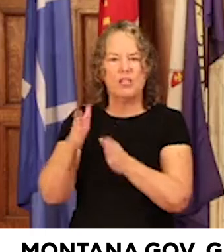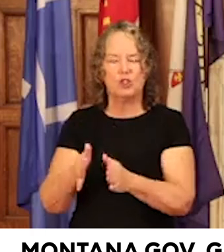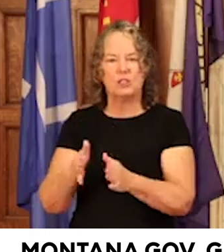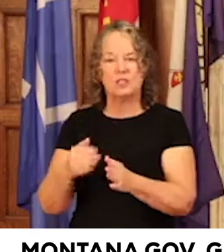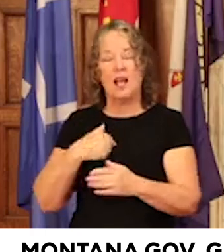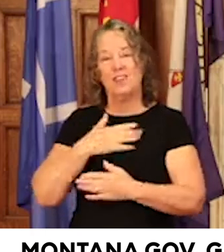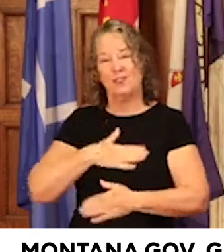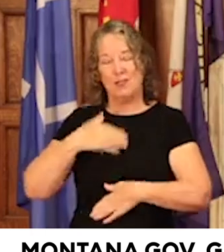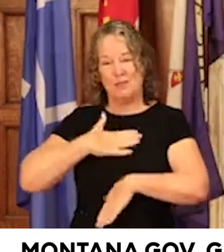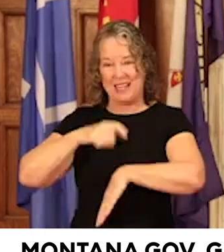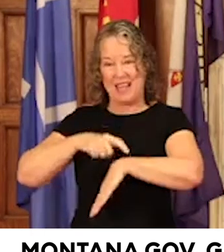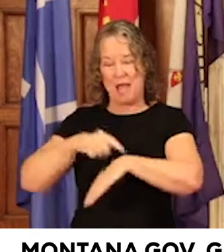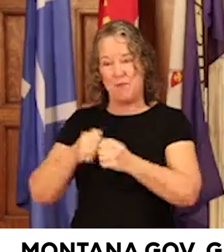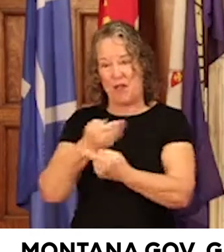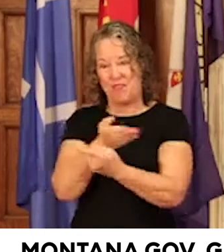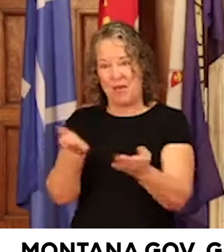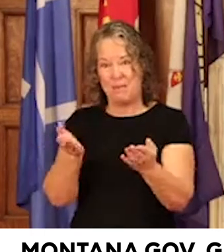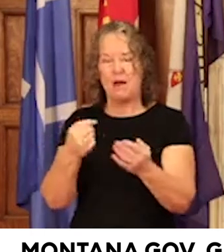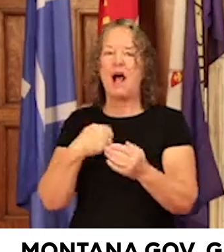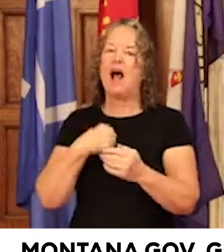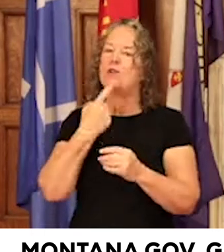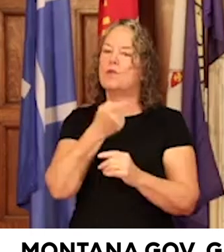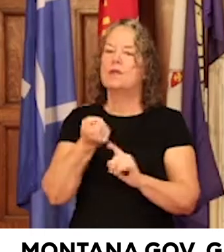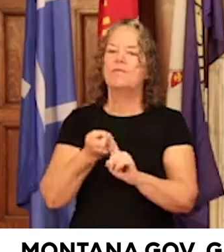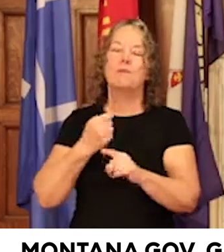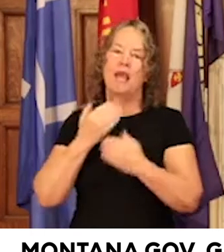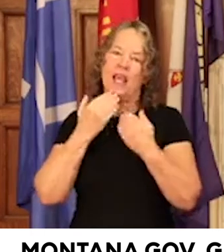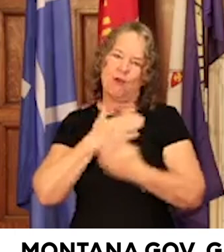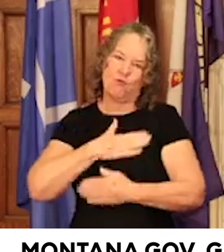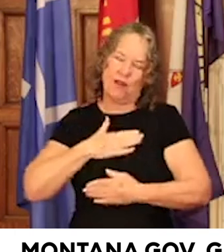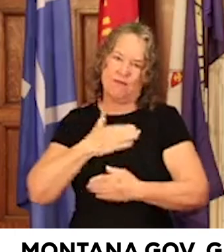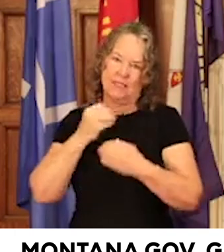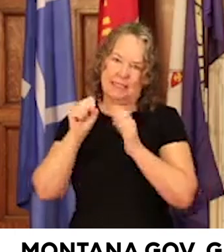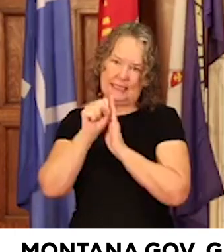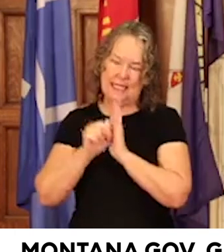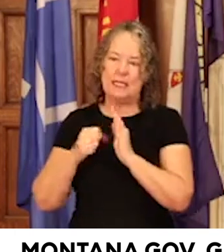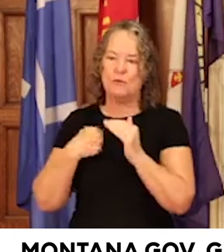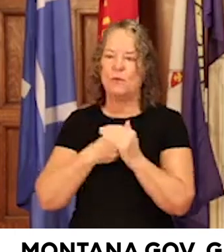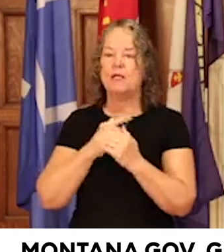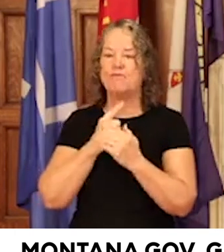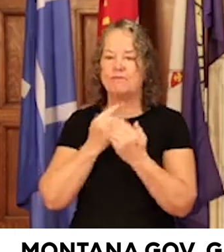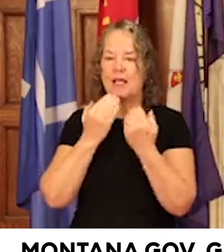And on behalf of a grateful state, I told them that we appreciate you and we are thankful for you.